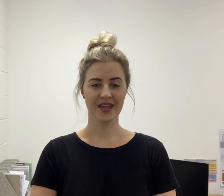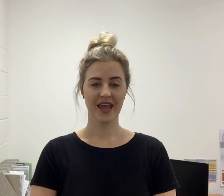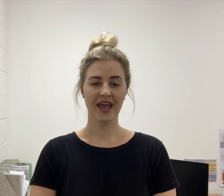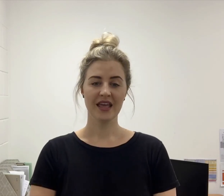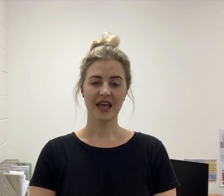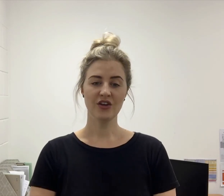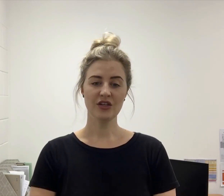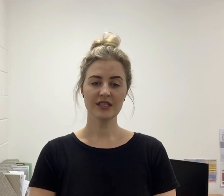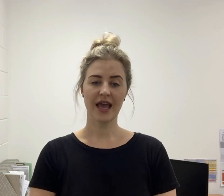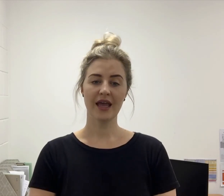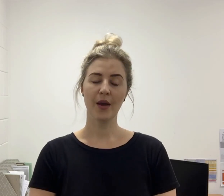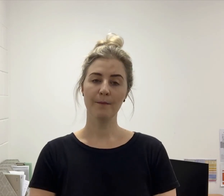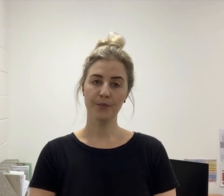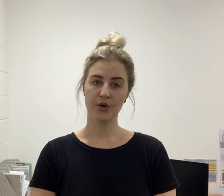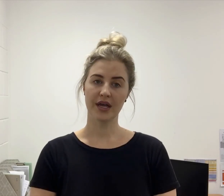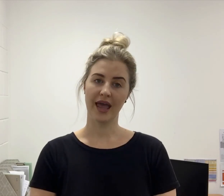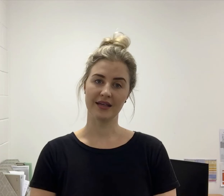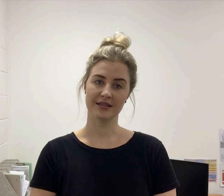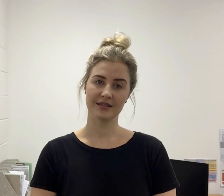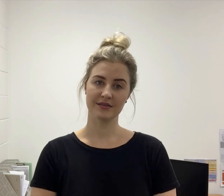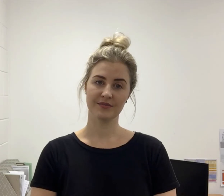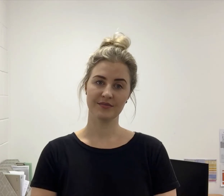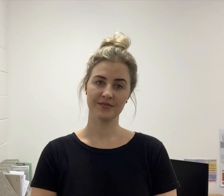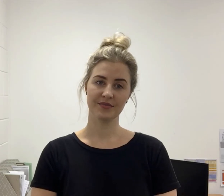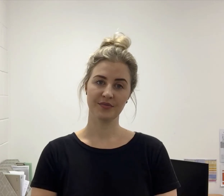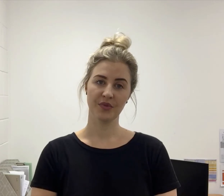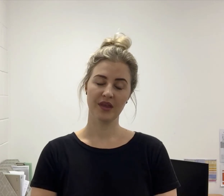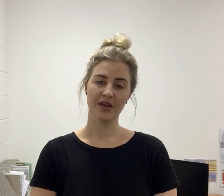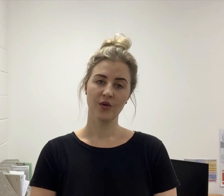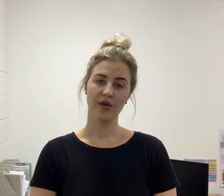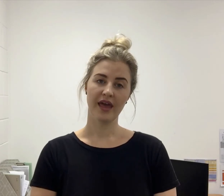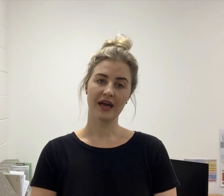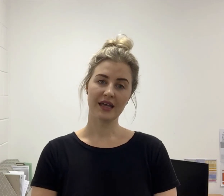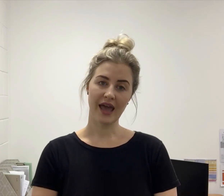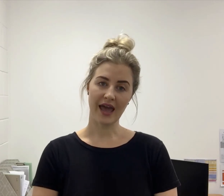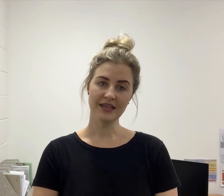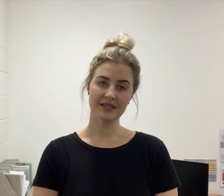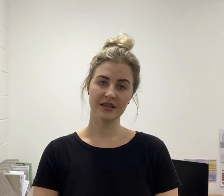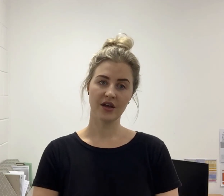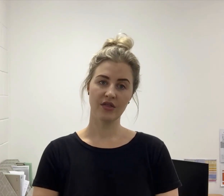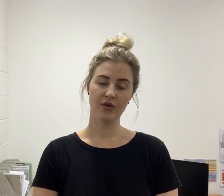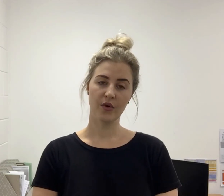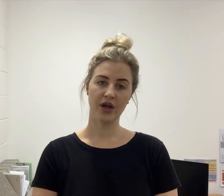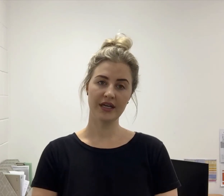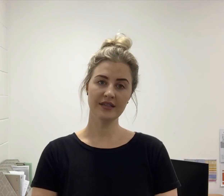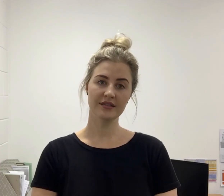Can you say bookcase? With our case, the word is